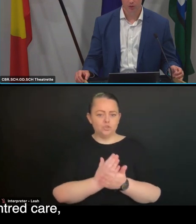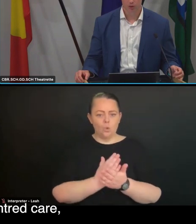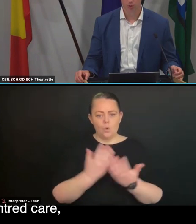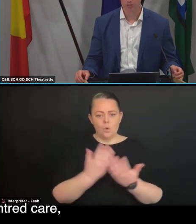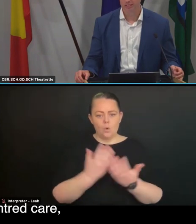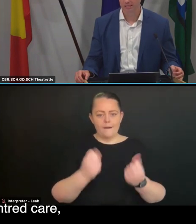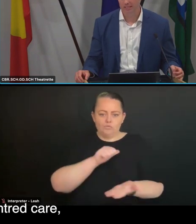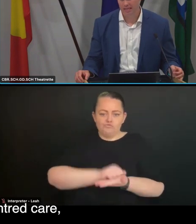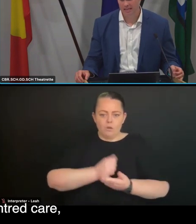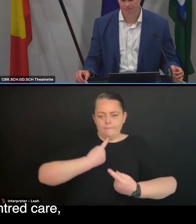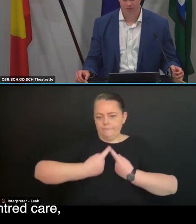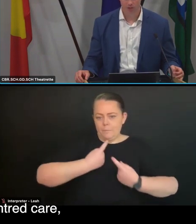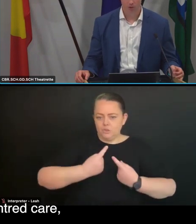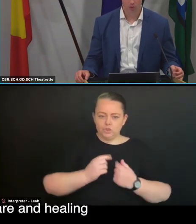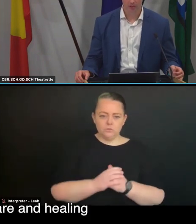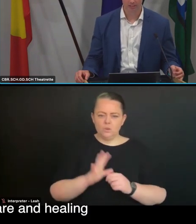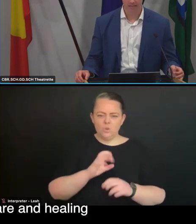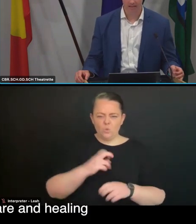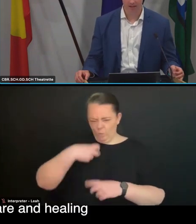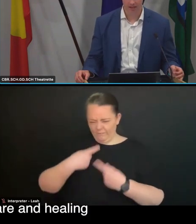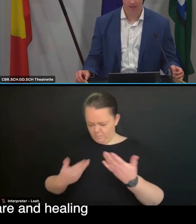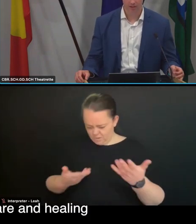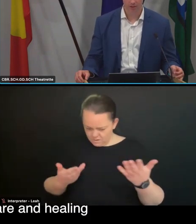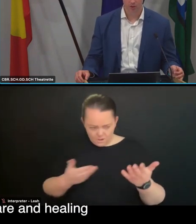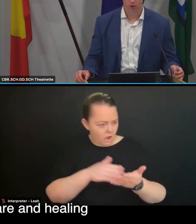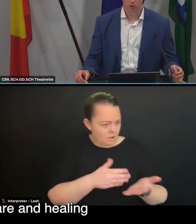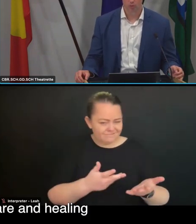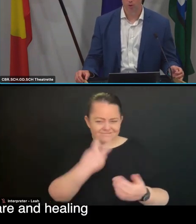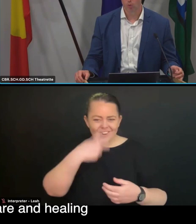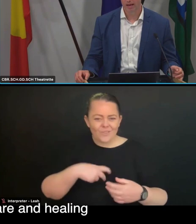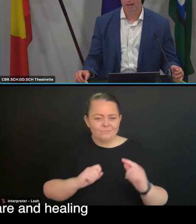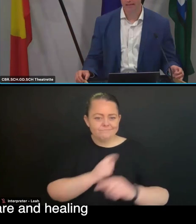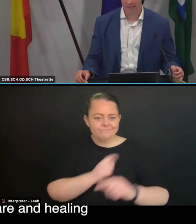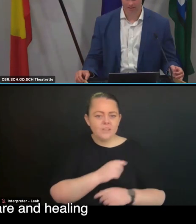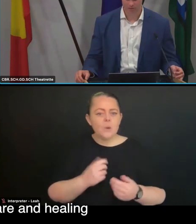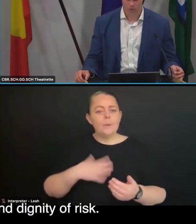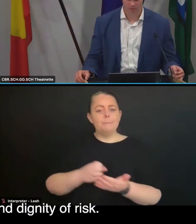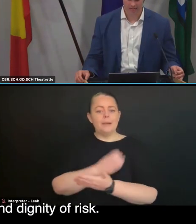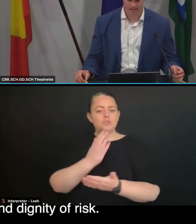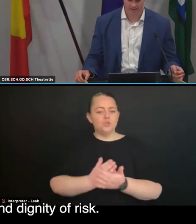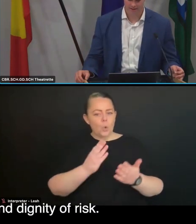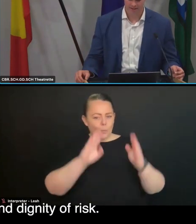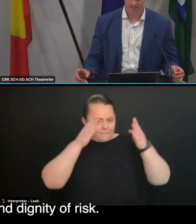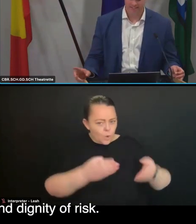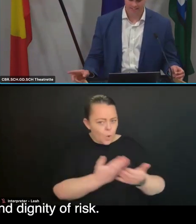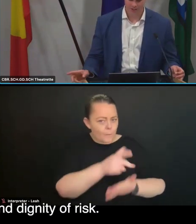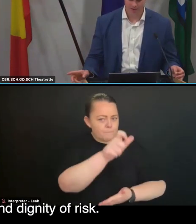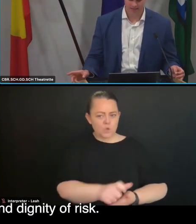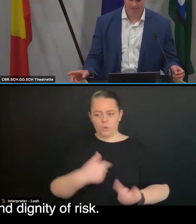So this includes person-centred care, culturally safe care, trauma-aware and healing-informed care,